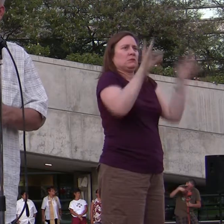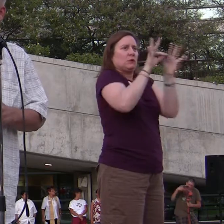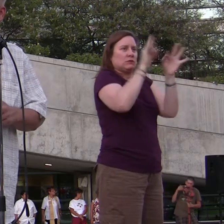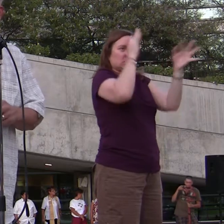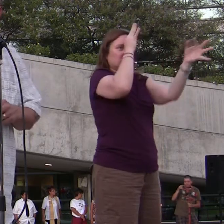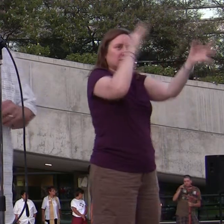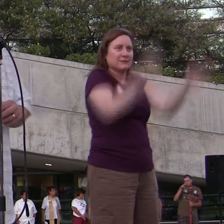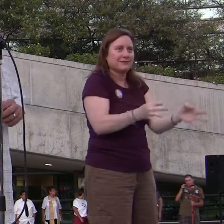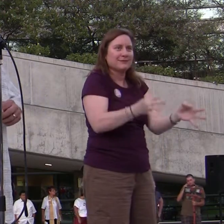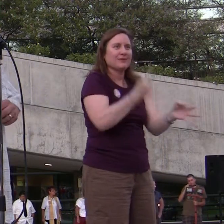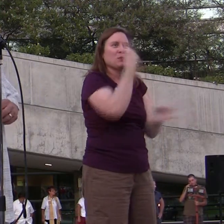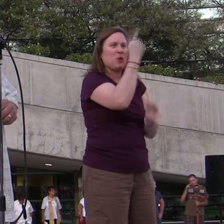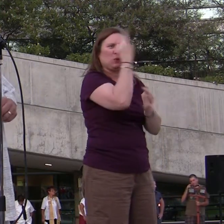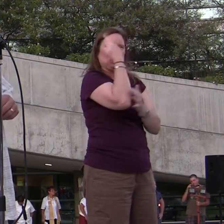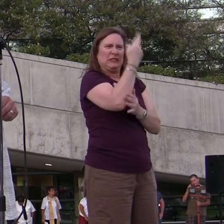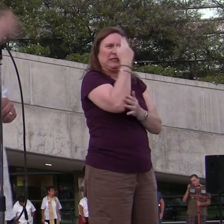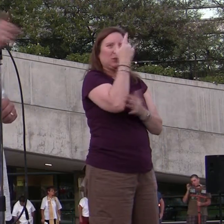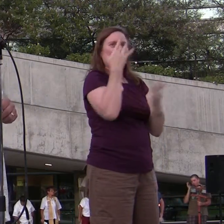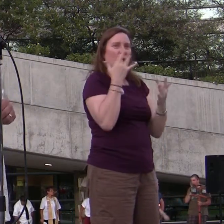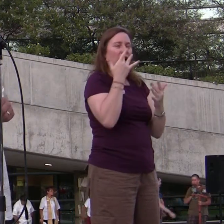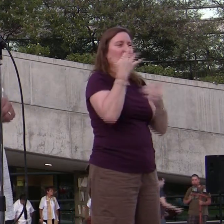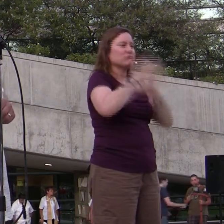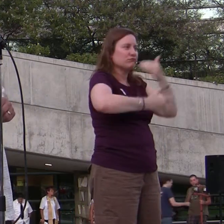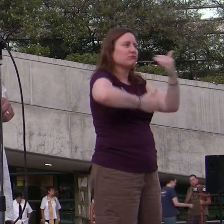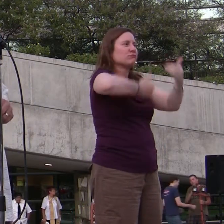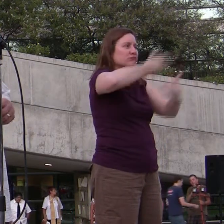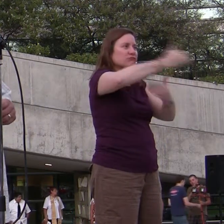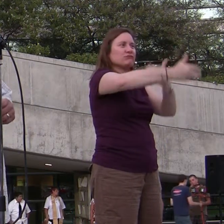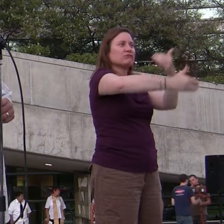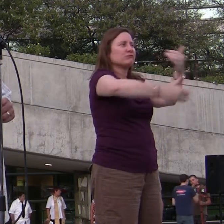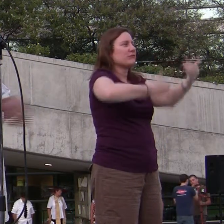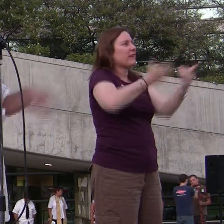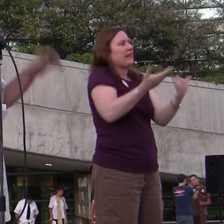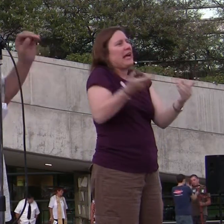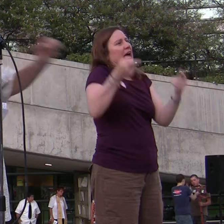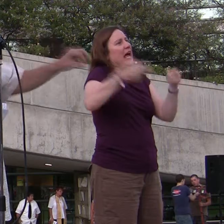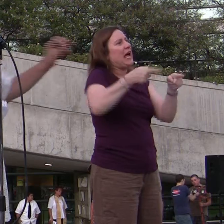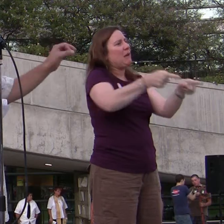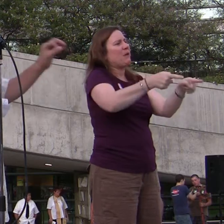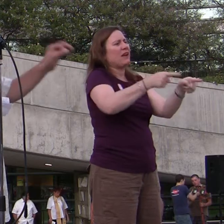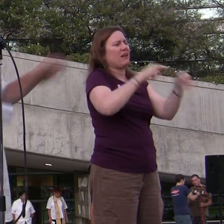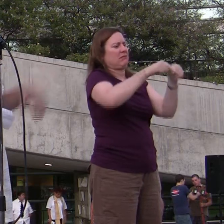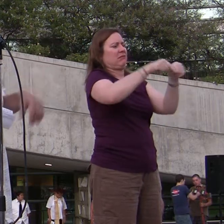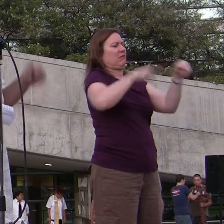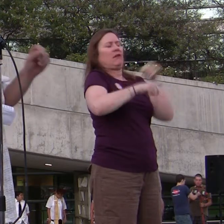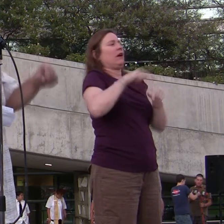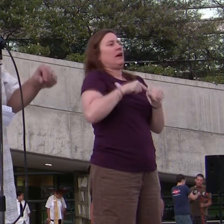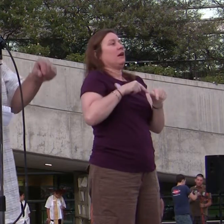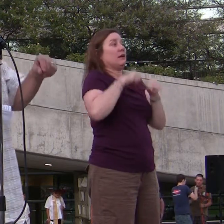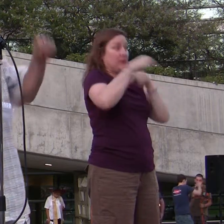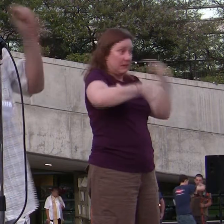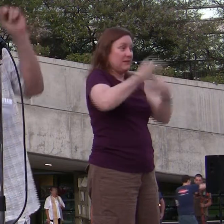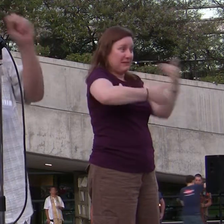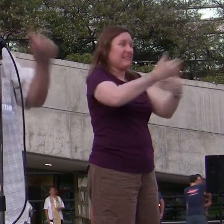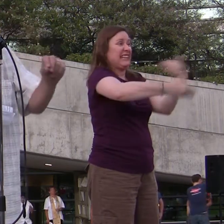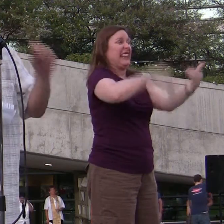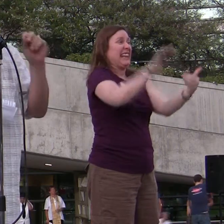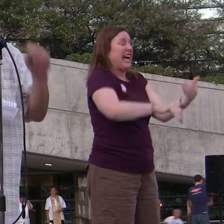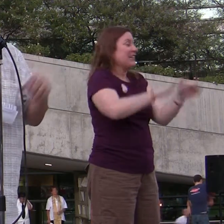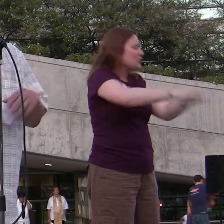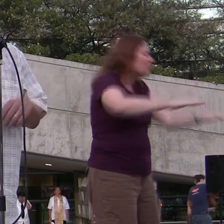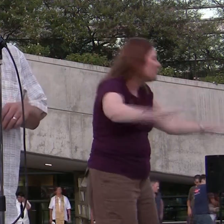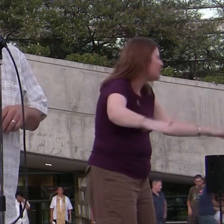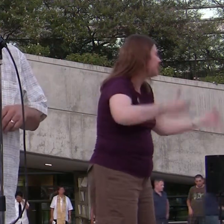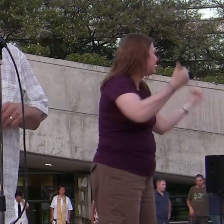they're one of the reasons why these things keep moving forward instead of backwards. Because these children here today know it makes